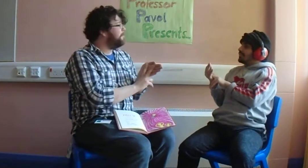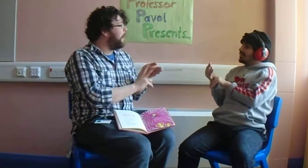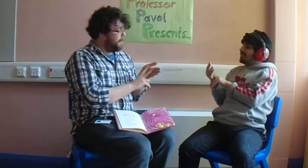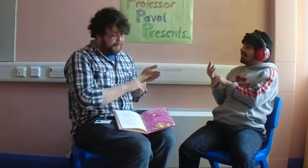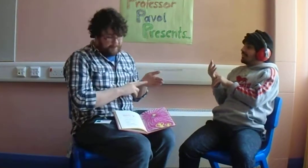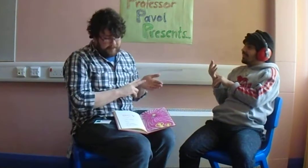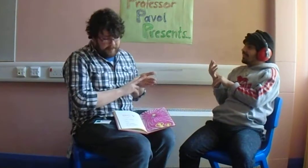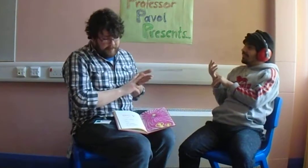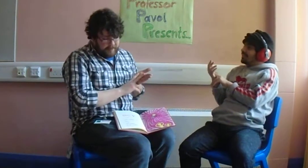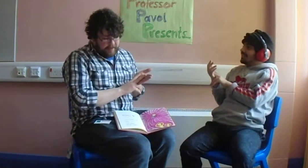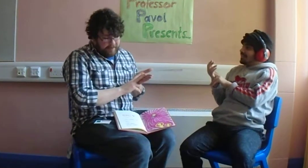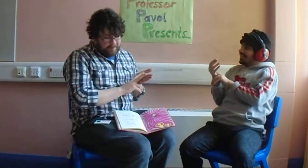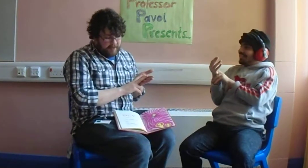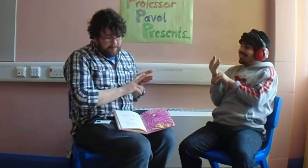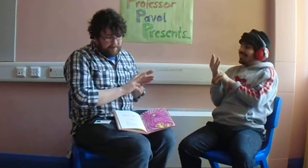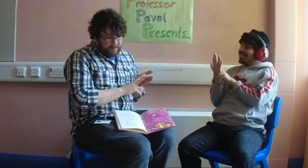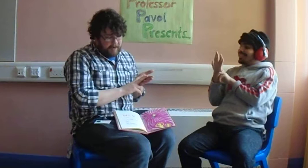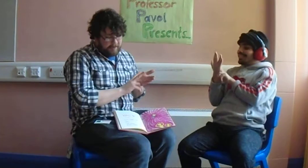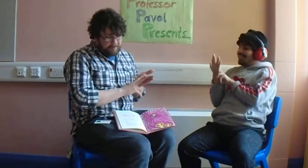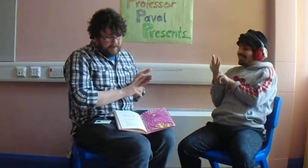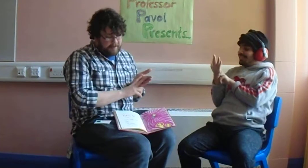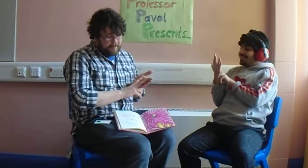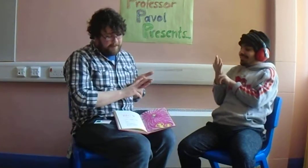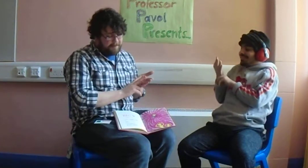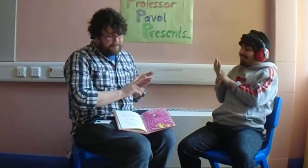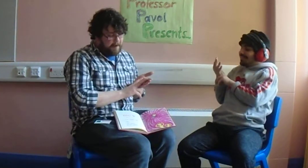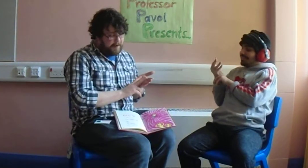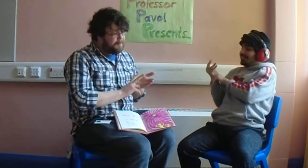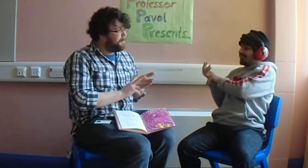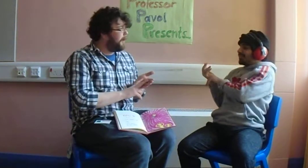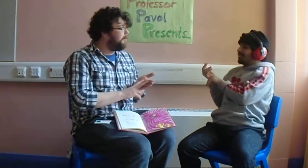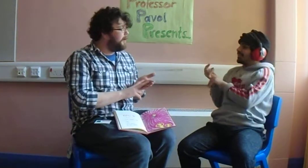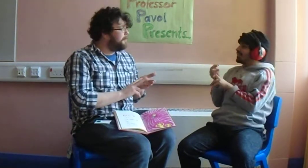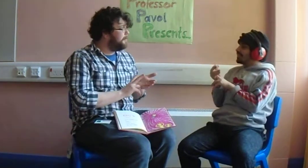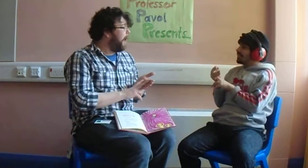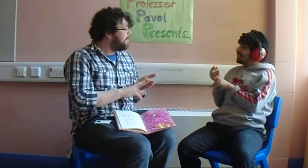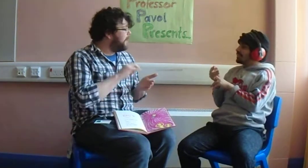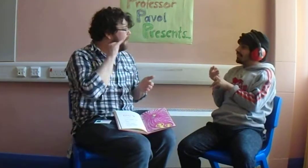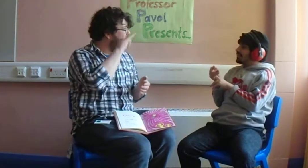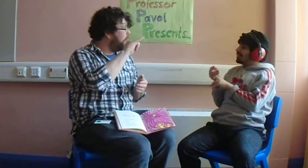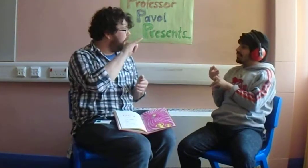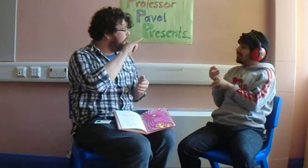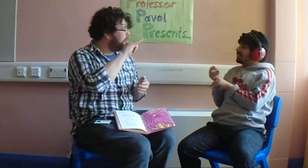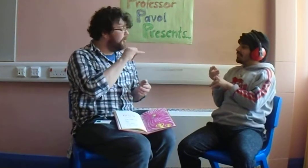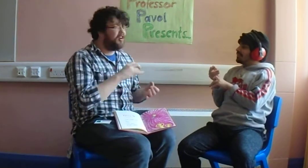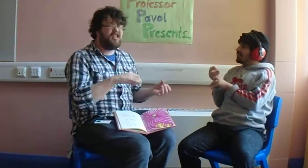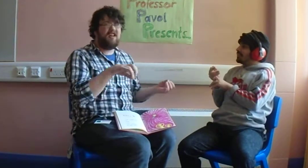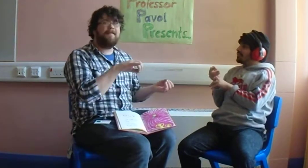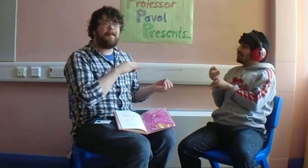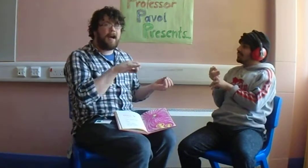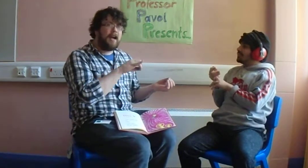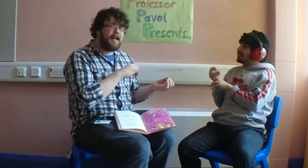V. Vera Violet Vinn is very, very, very awful on her violin.